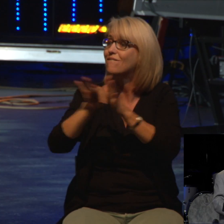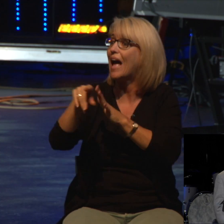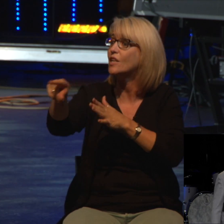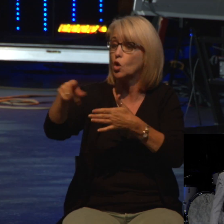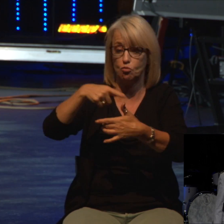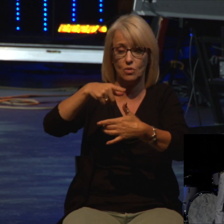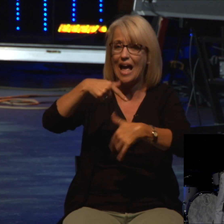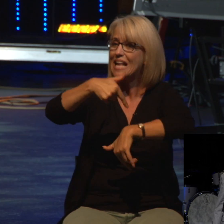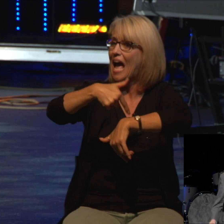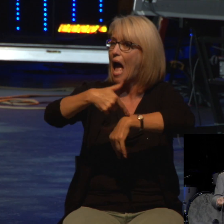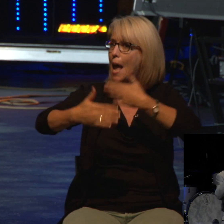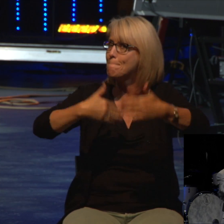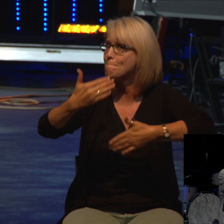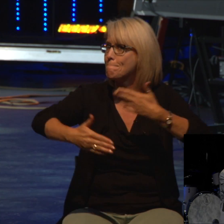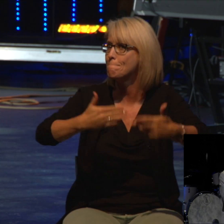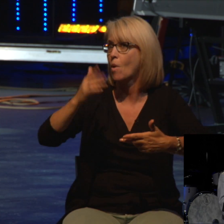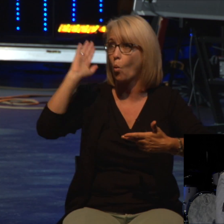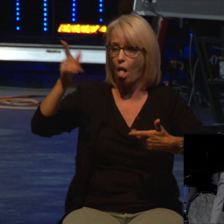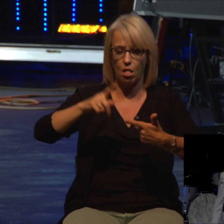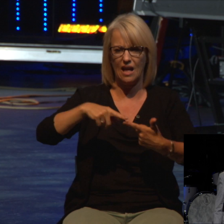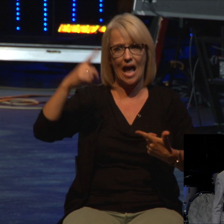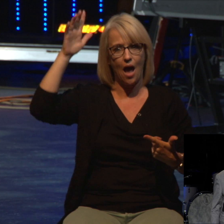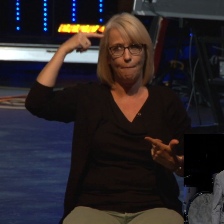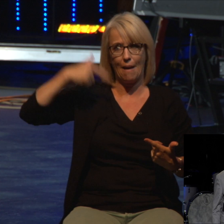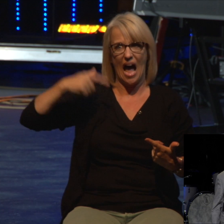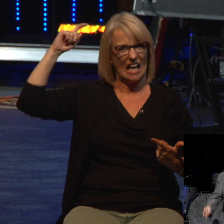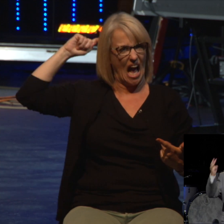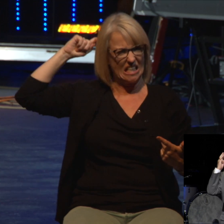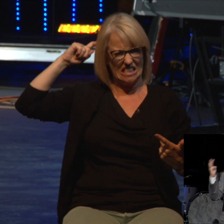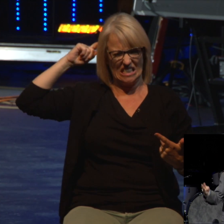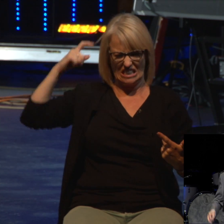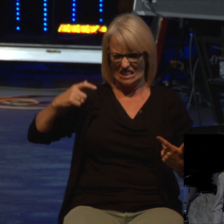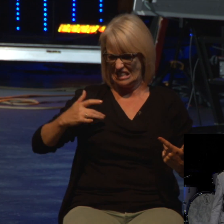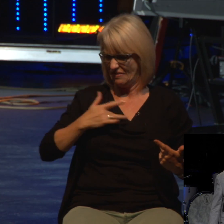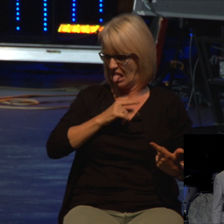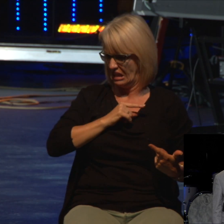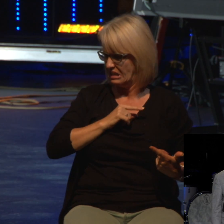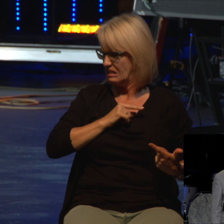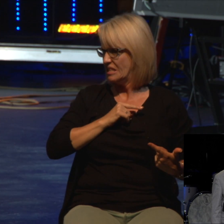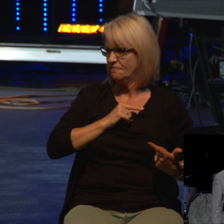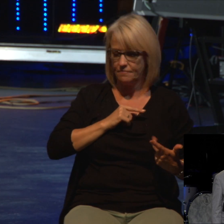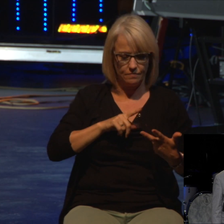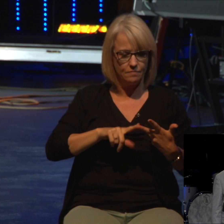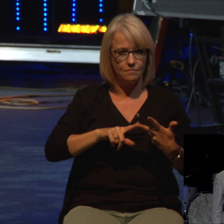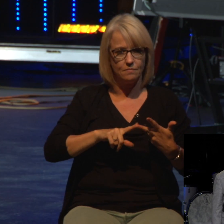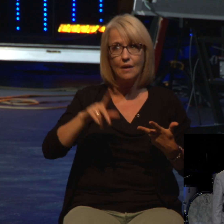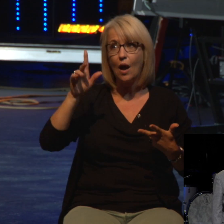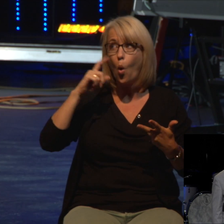time. It's going to find you out in your conscience. It's going to find you out in eternity. Look at